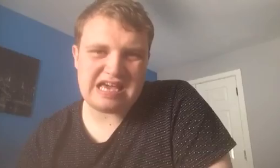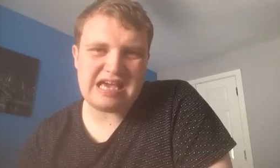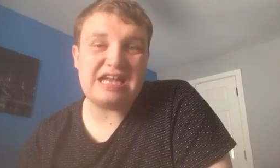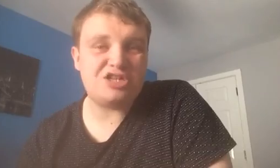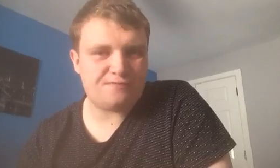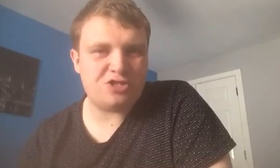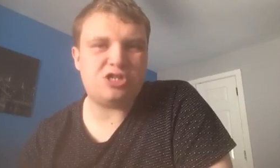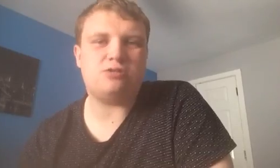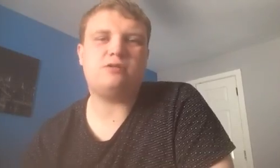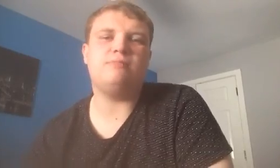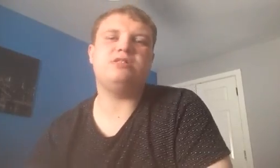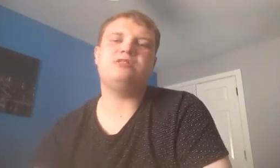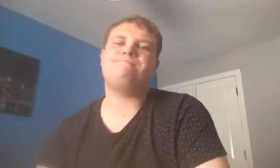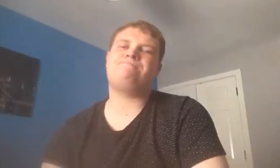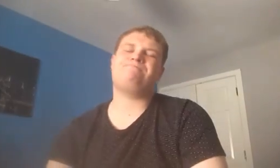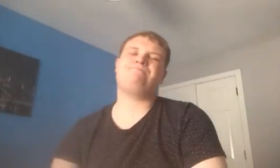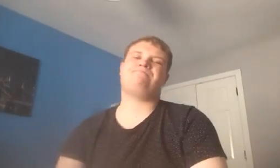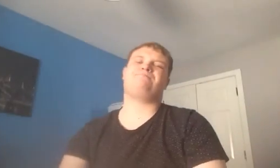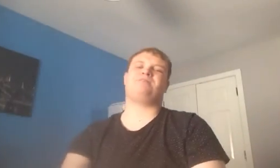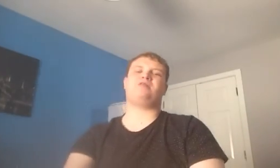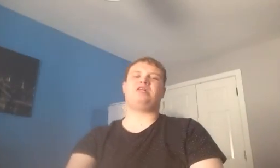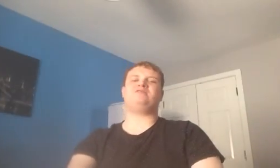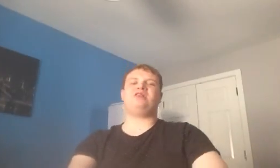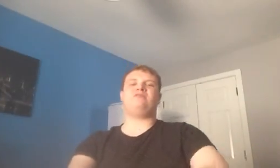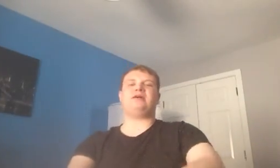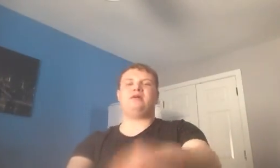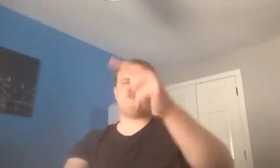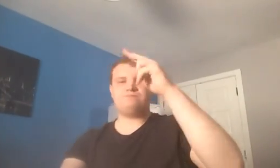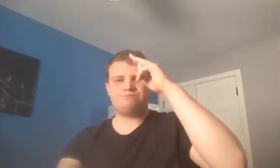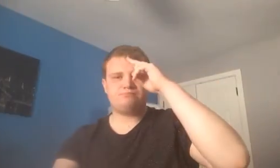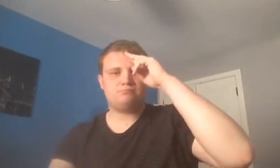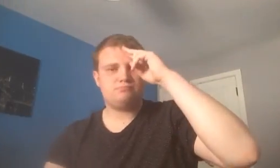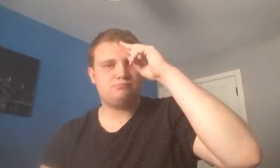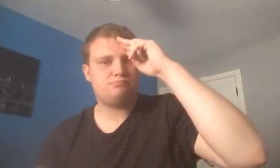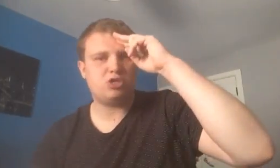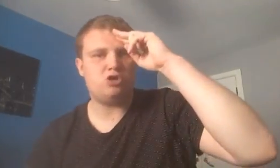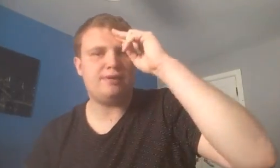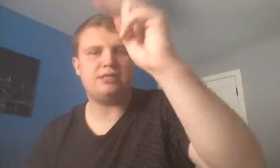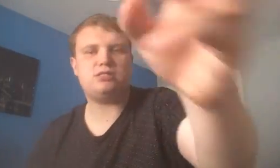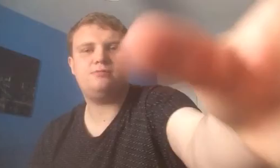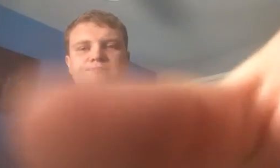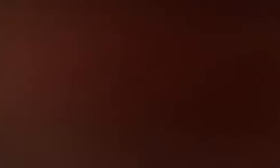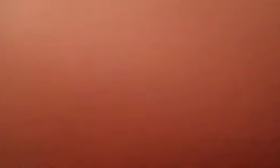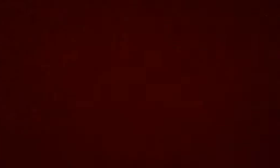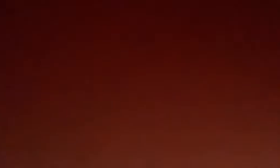In your future Cummings. Thanks for your effort mate. All the best. All the